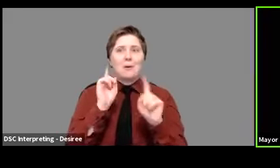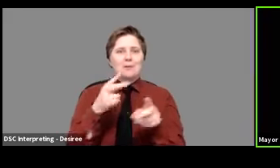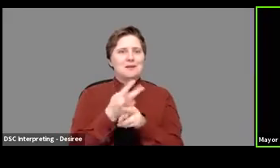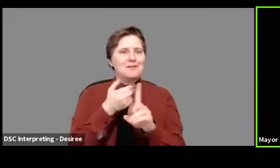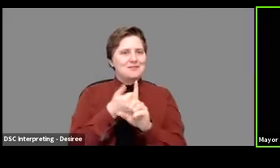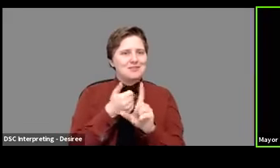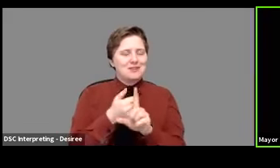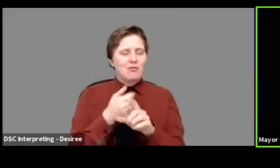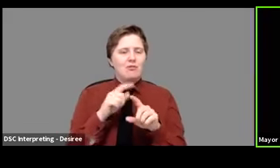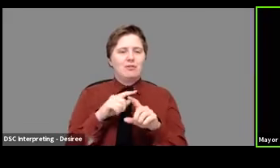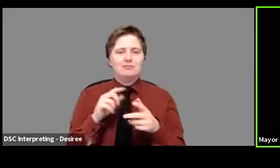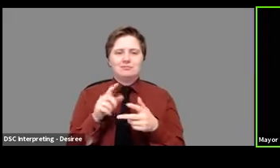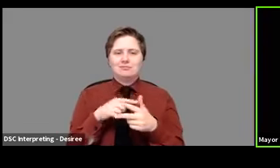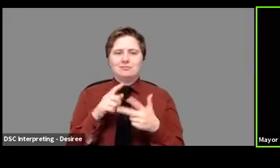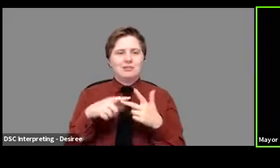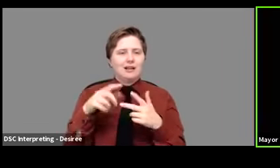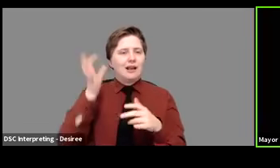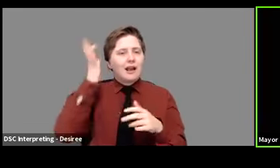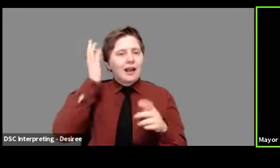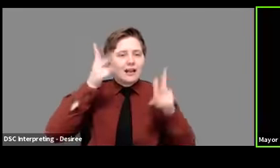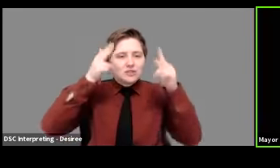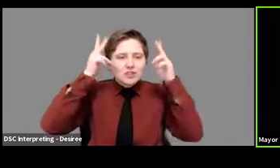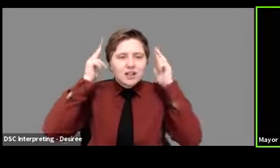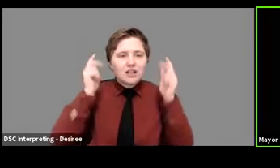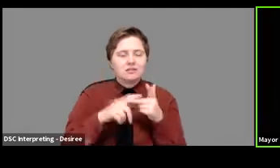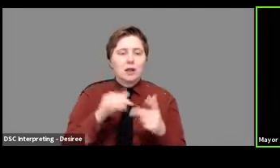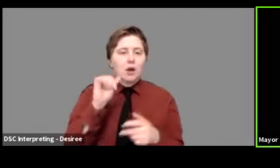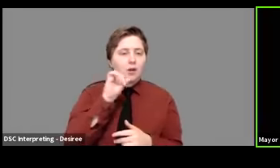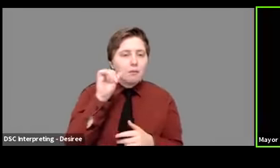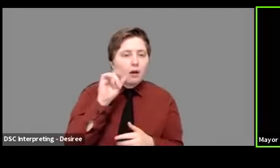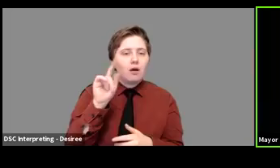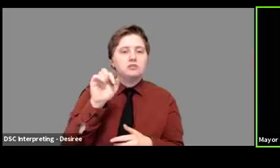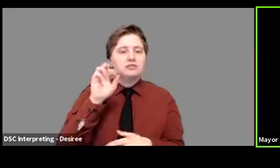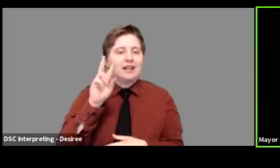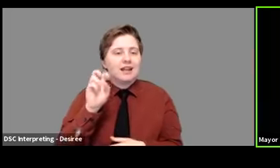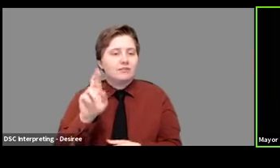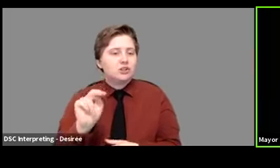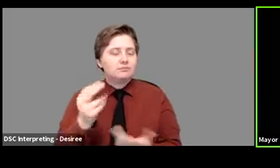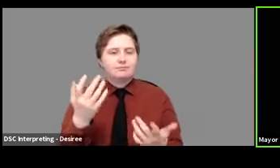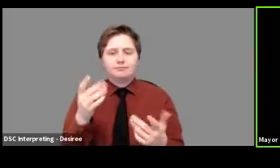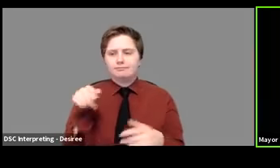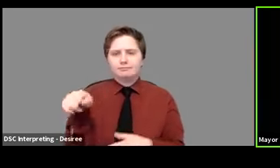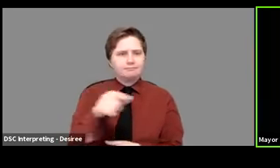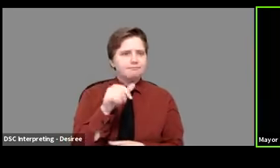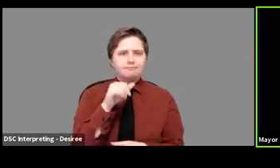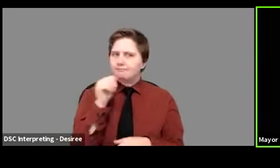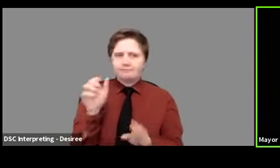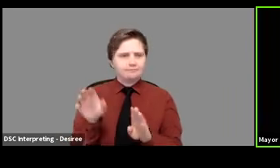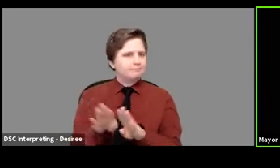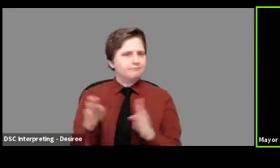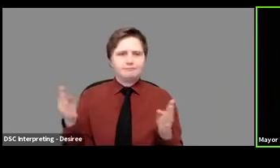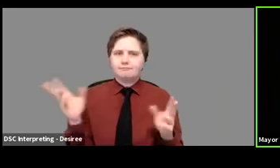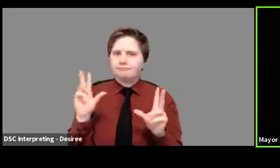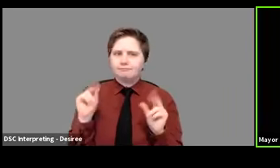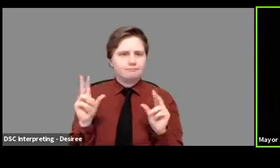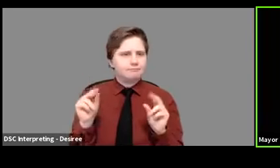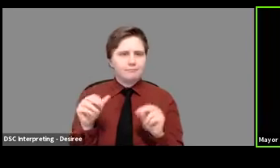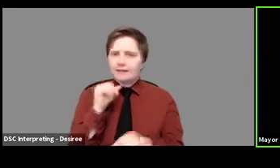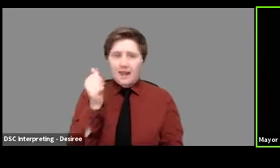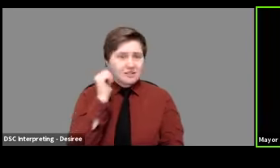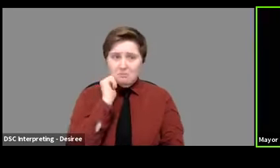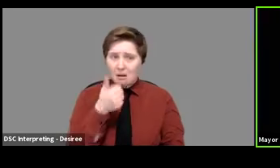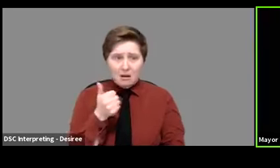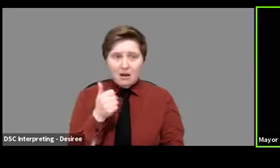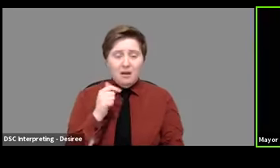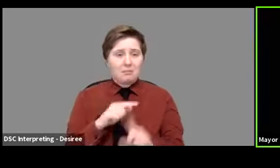hair salons, bars and taverns. Not only are they not opening tomorrow, the